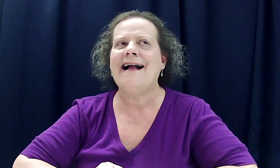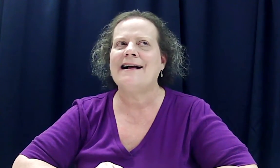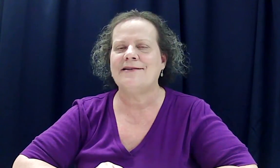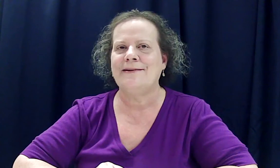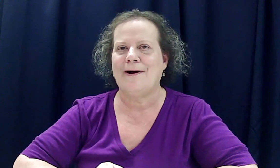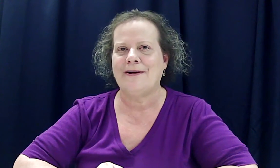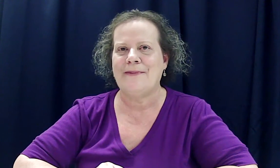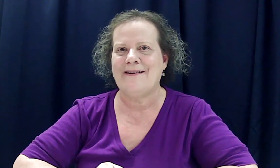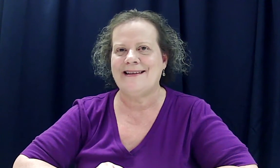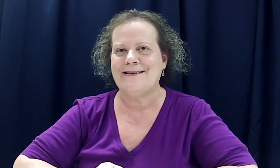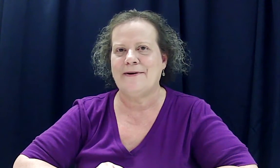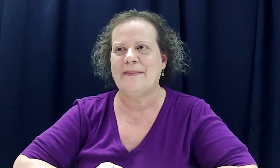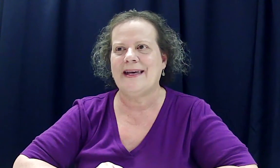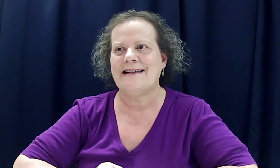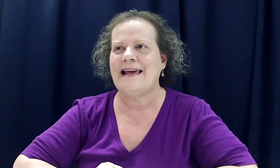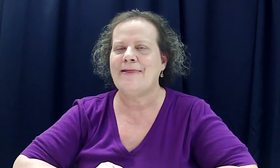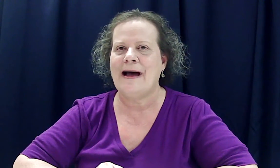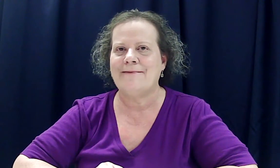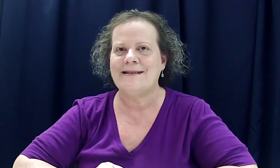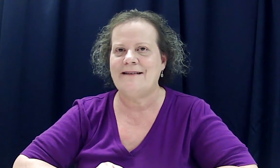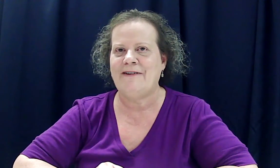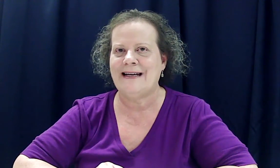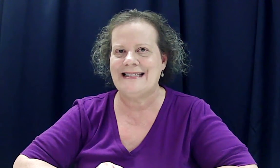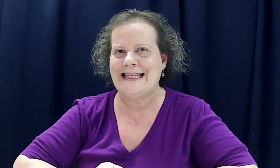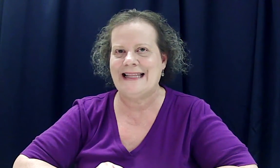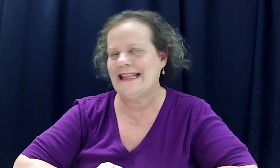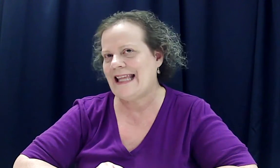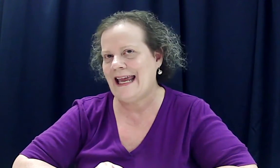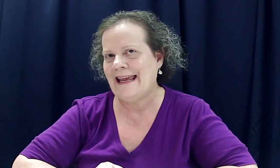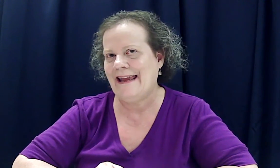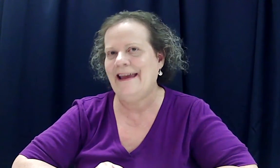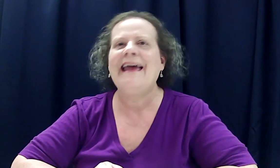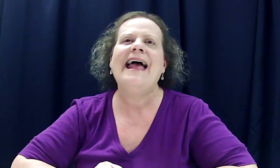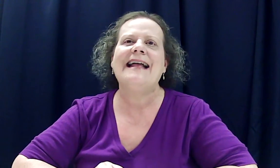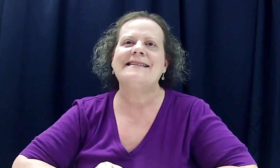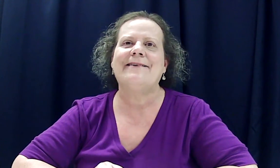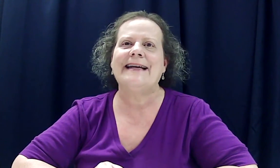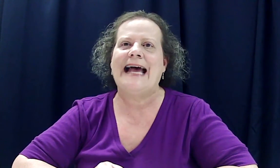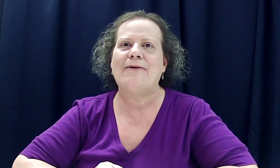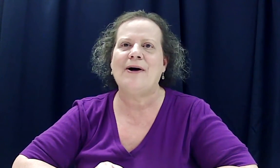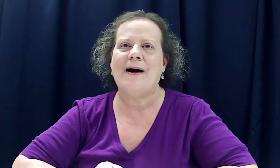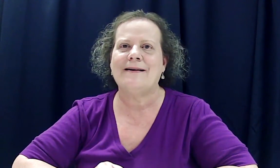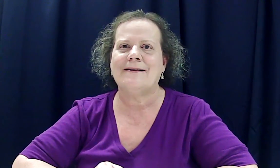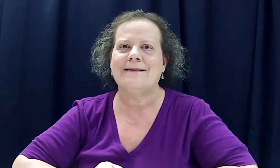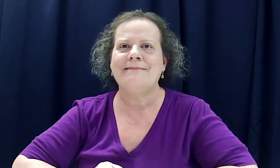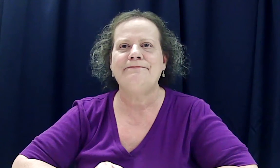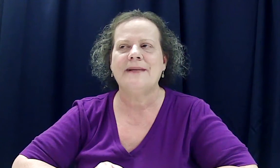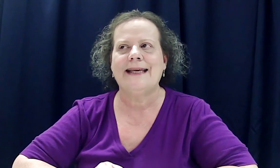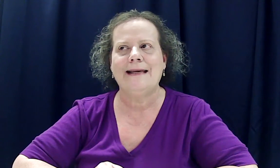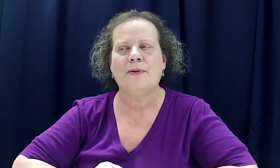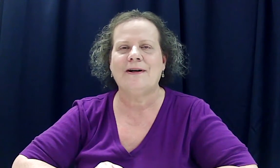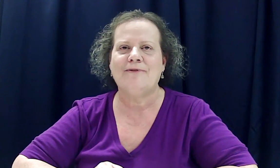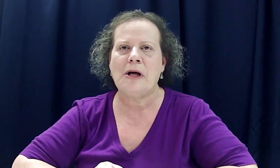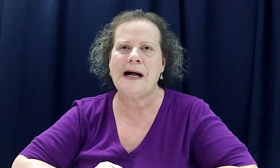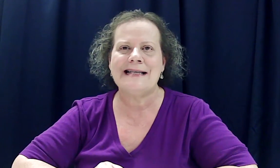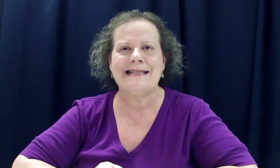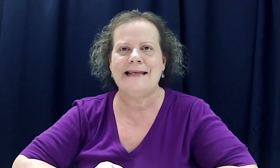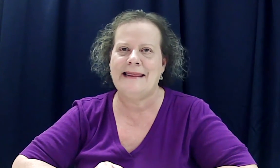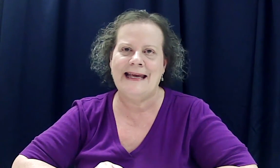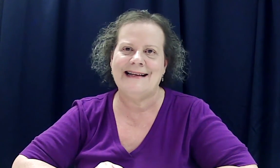actually wrote about this one because I thought it was the funnest thing. And so I now call her Keeper of Lost Things.